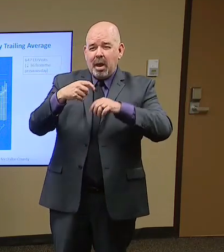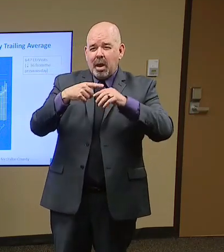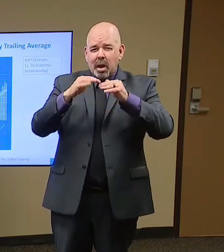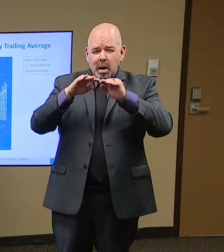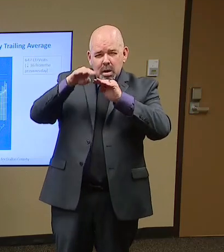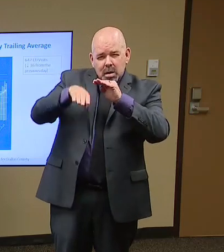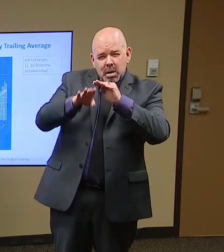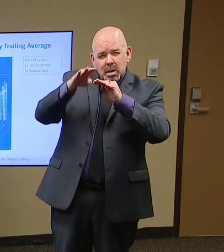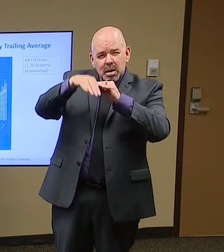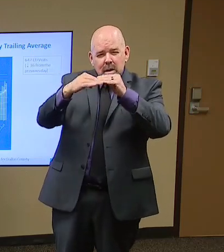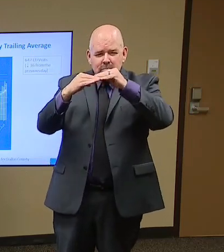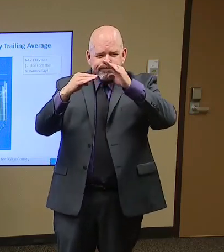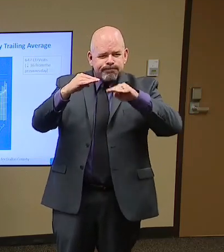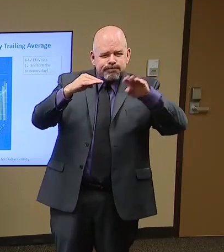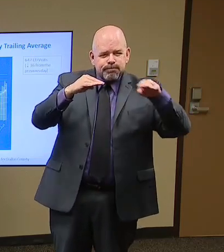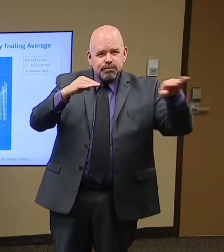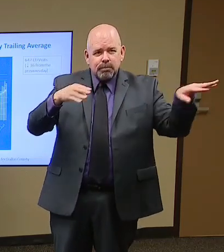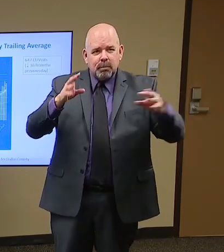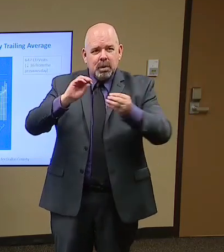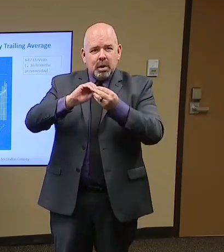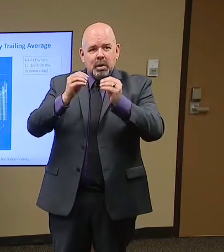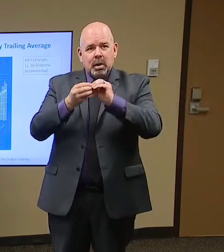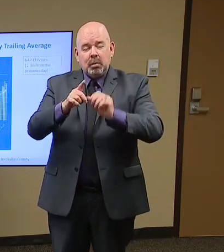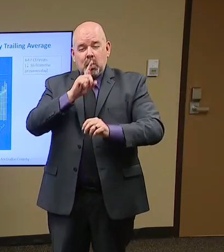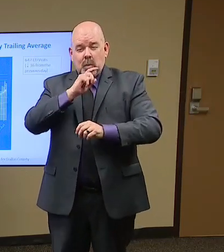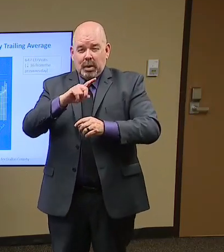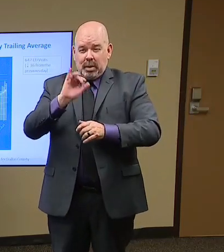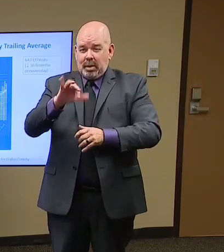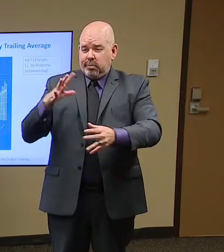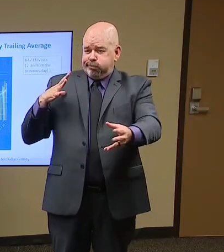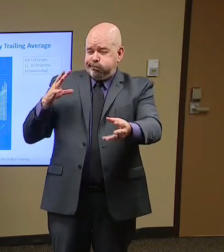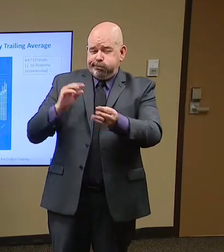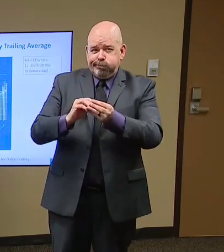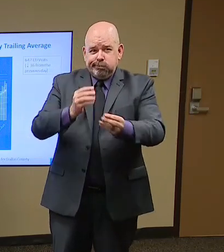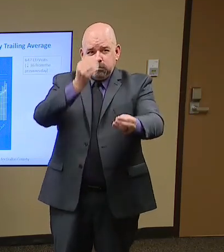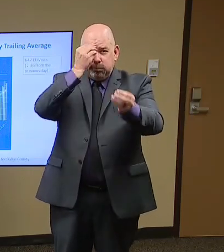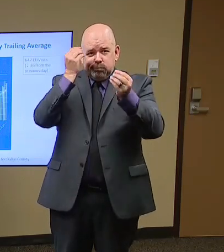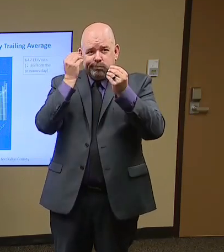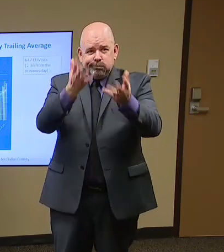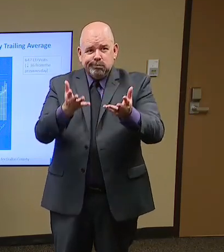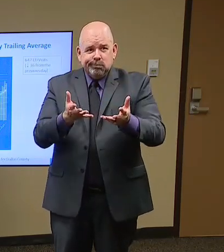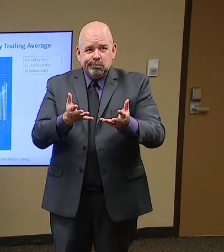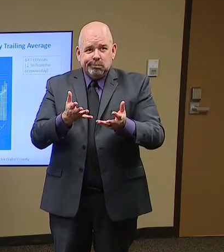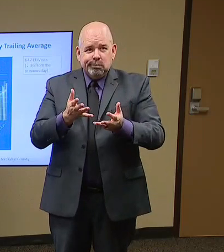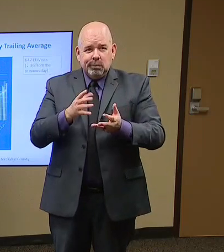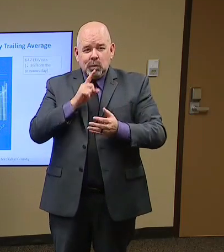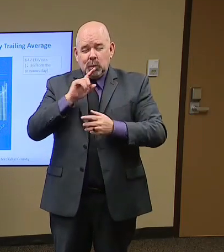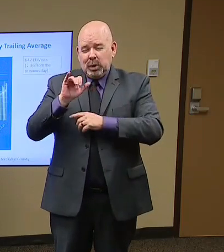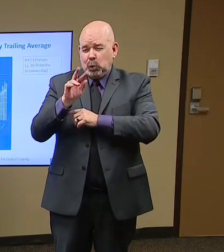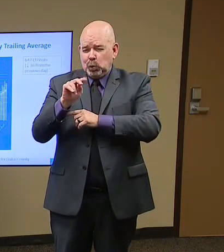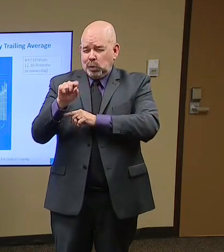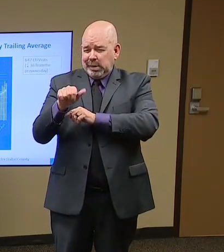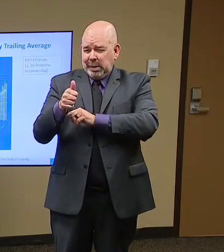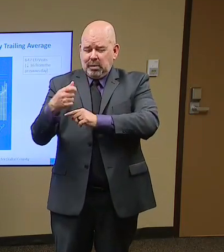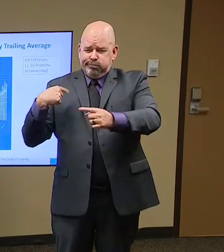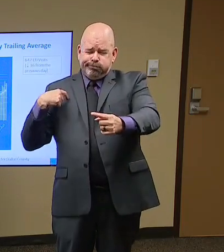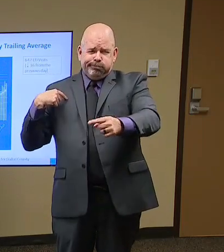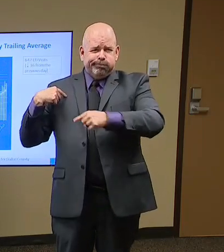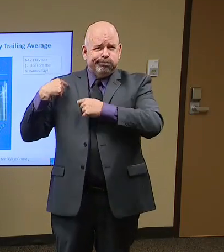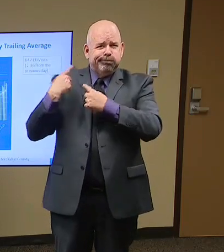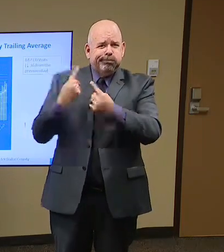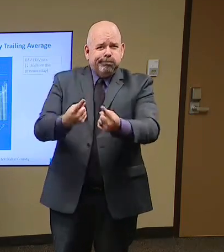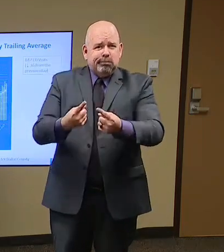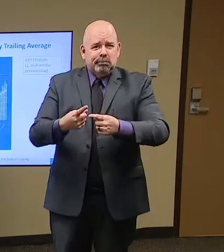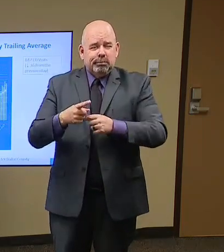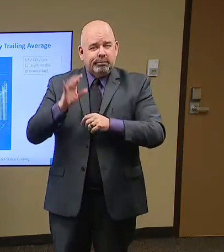since June 10th, 11th, around that time, steady increase. And, you know, talking